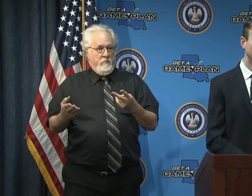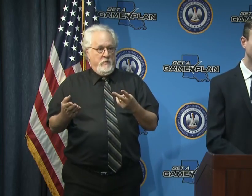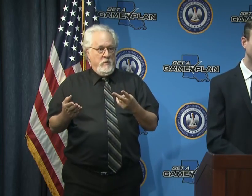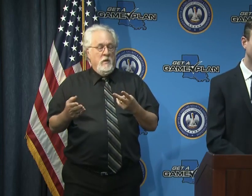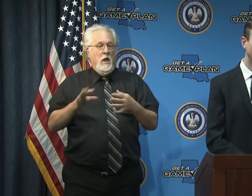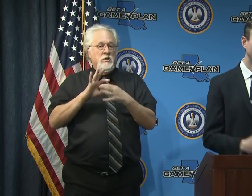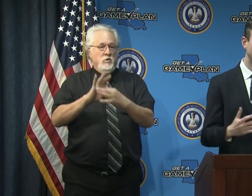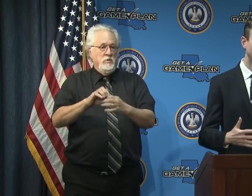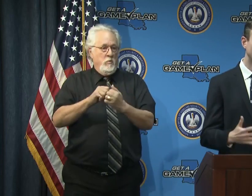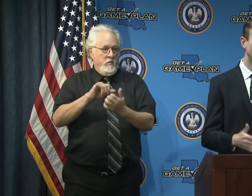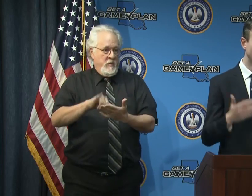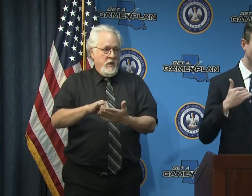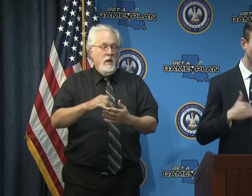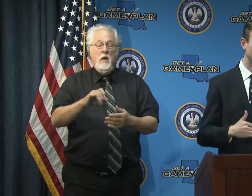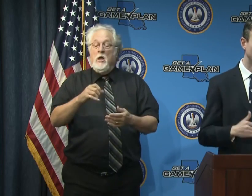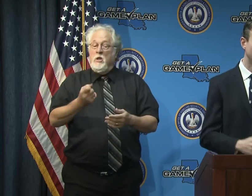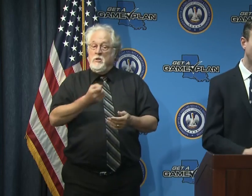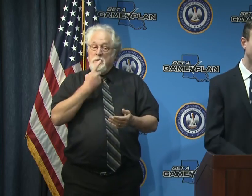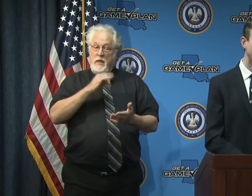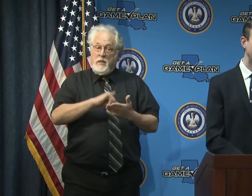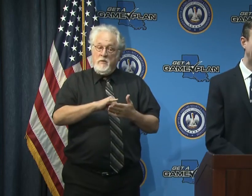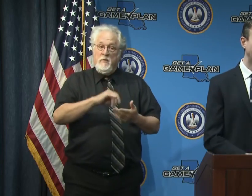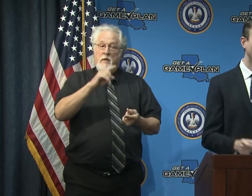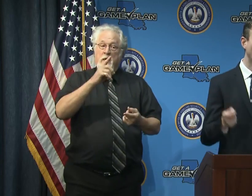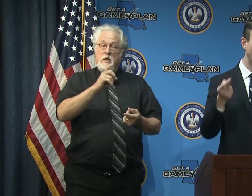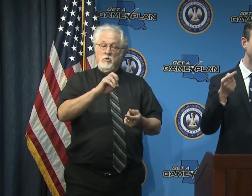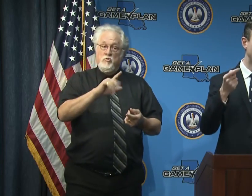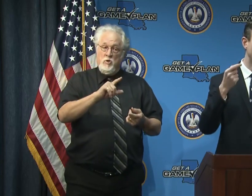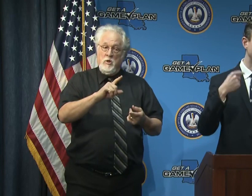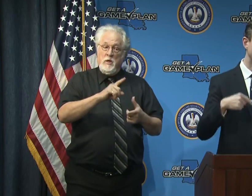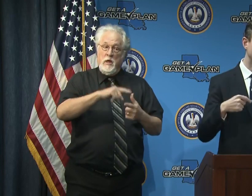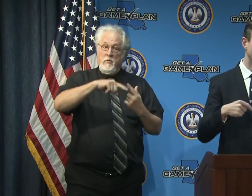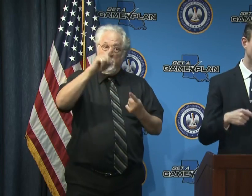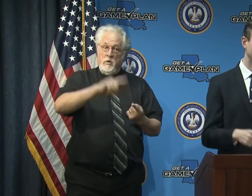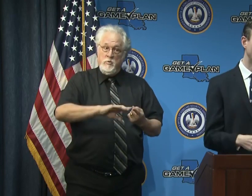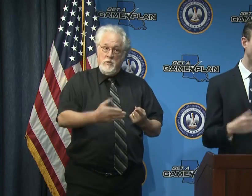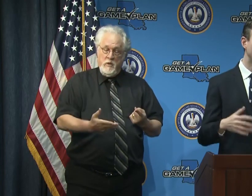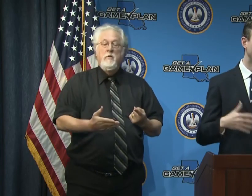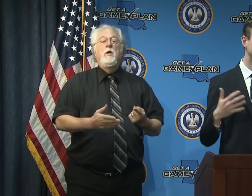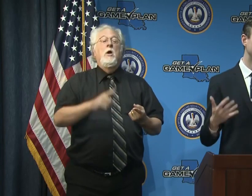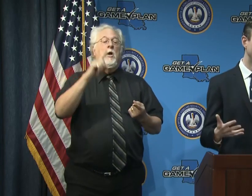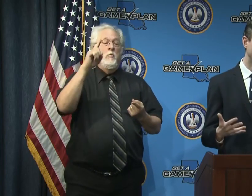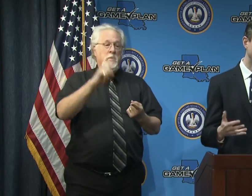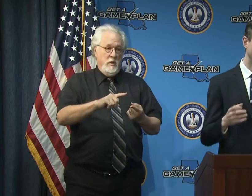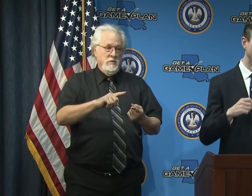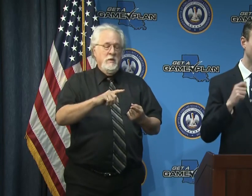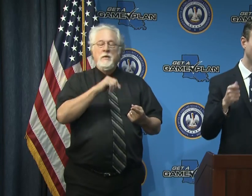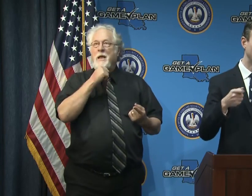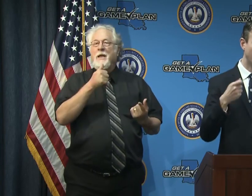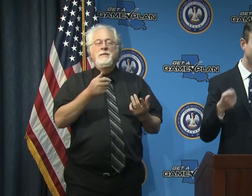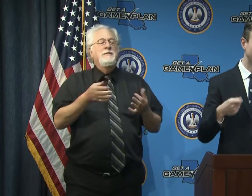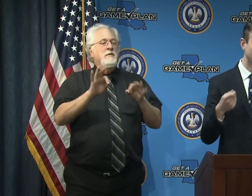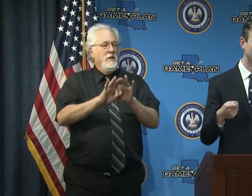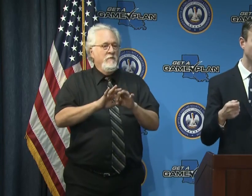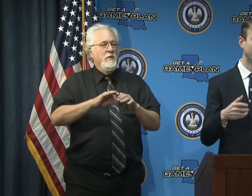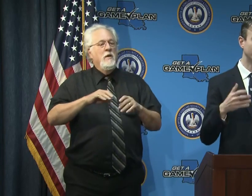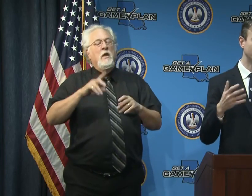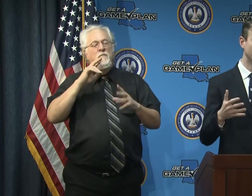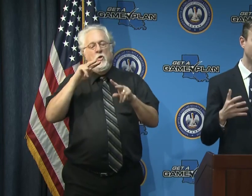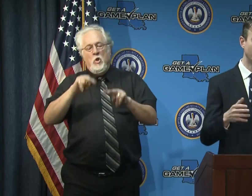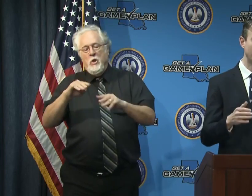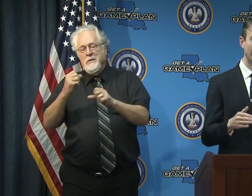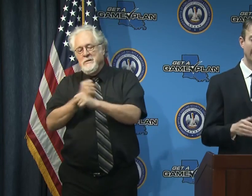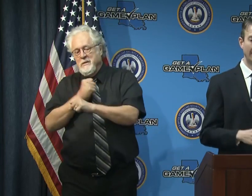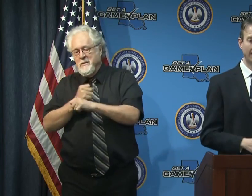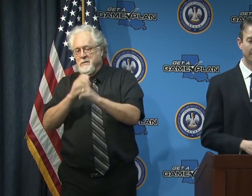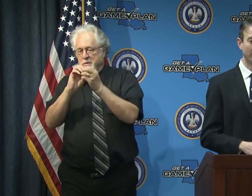associated if somebody takes this drug do we reduce death and there was a reduction it was not what we call significant where we apply statistical methods